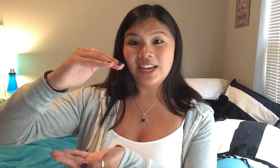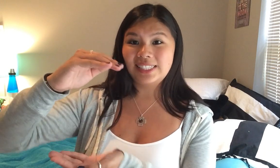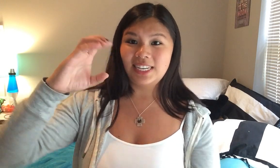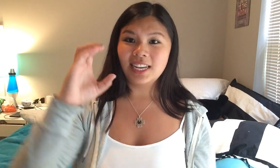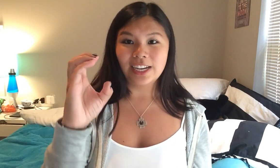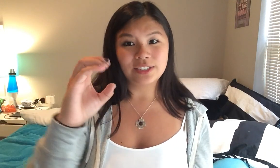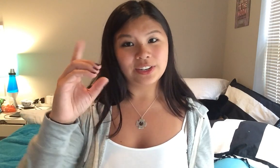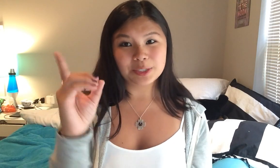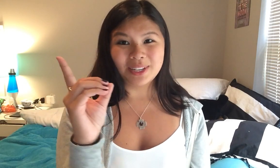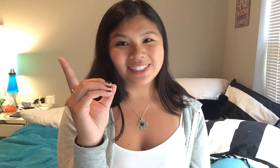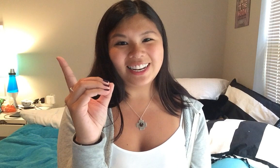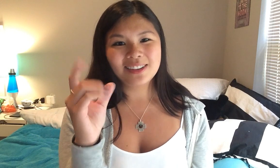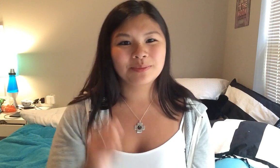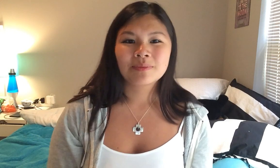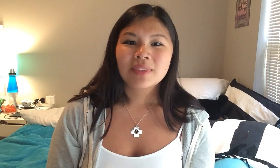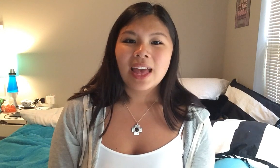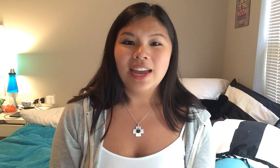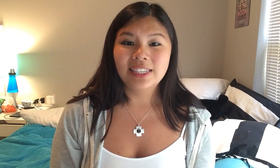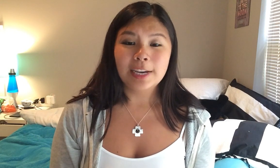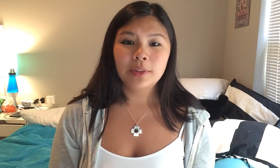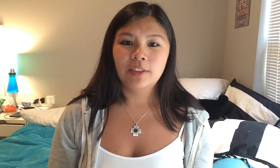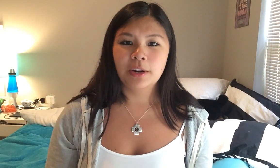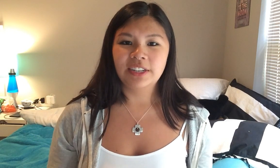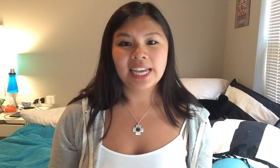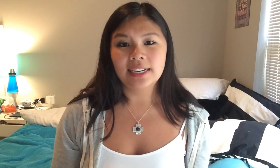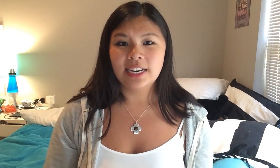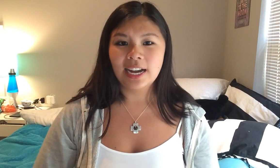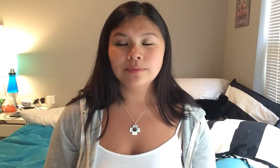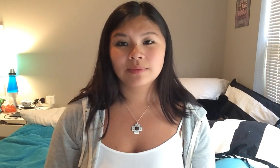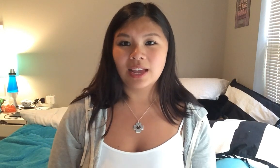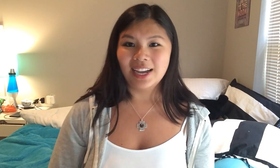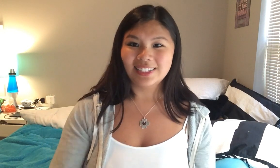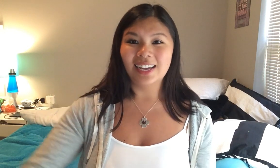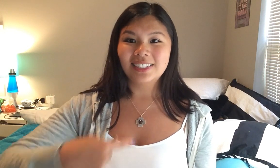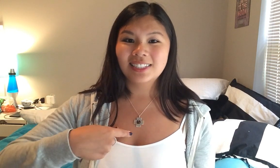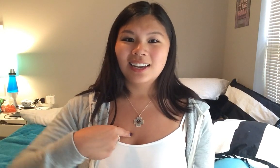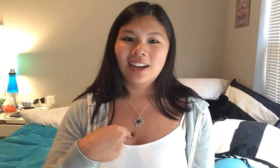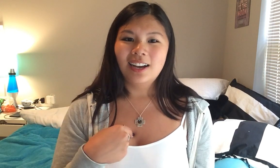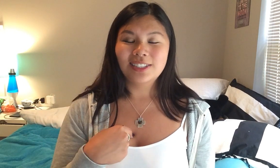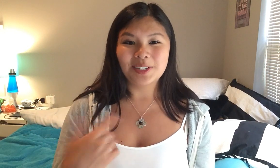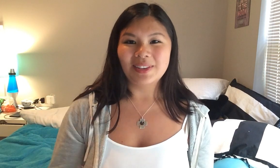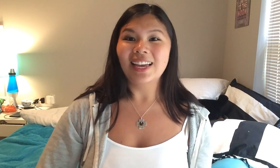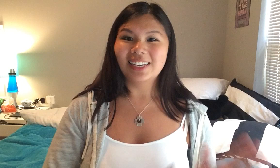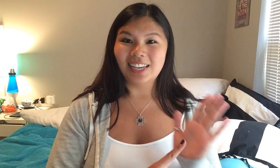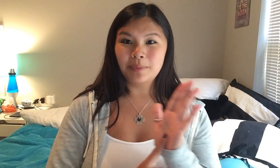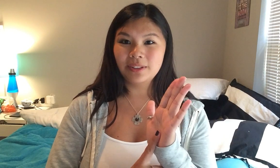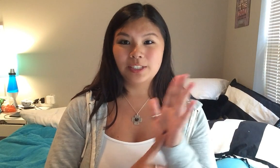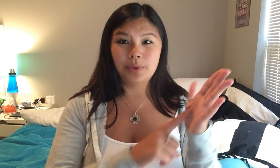that CD I just fingerspelled CD an example of the perfect candidate now I signed excuse me example is where